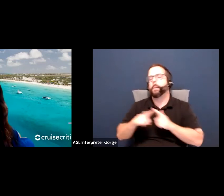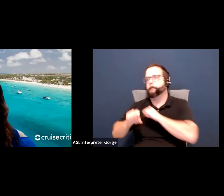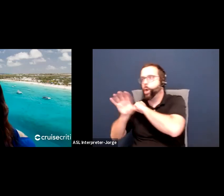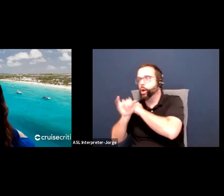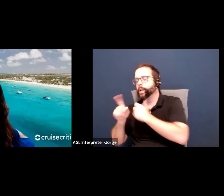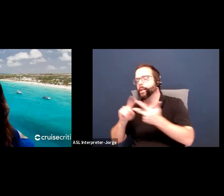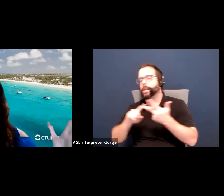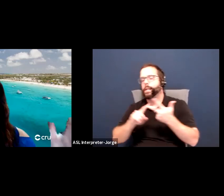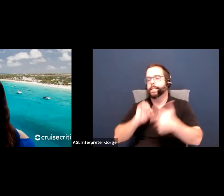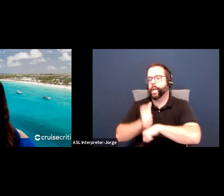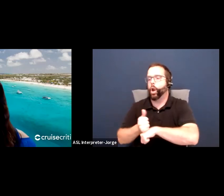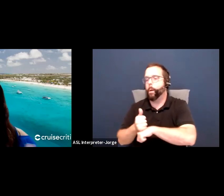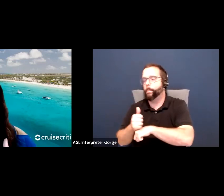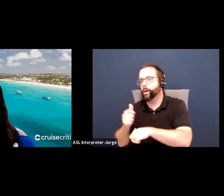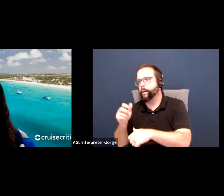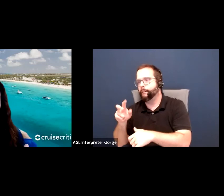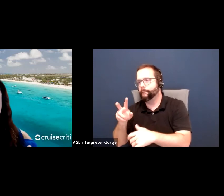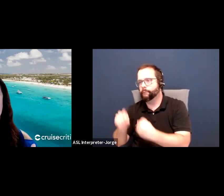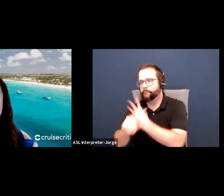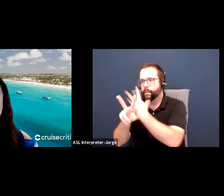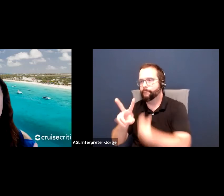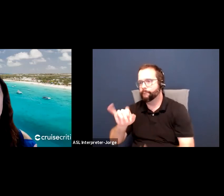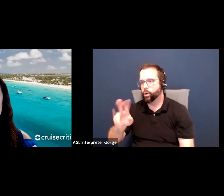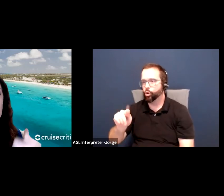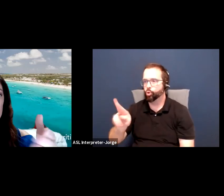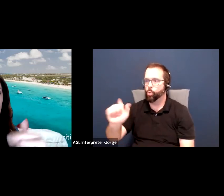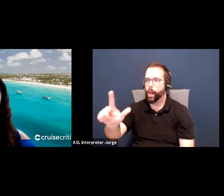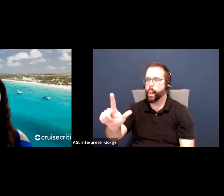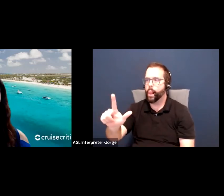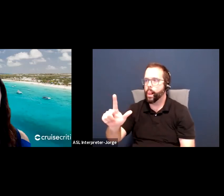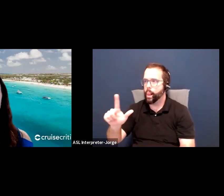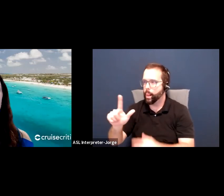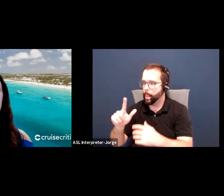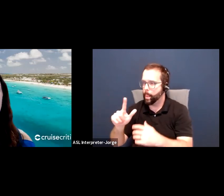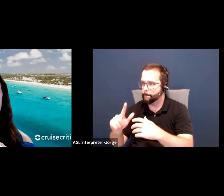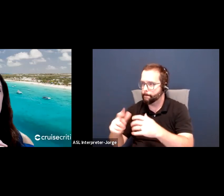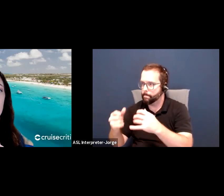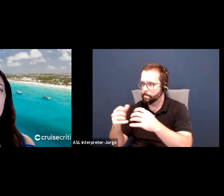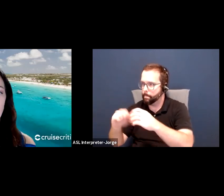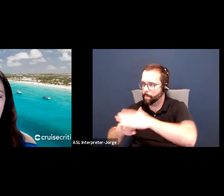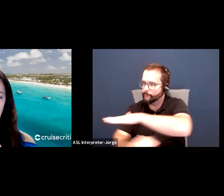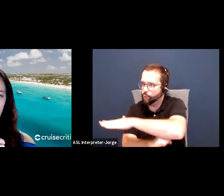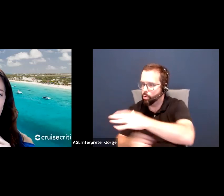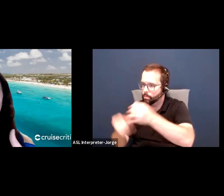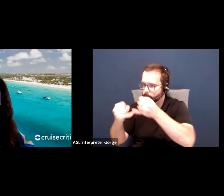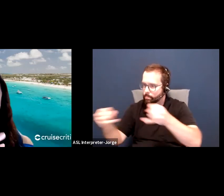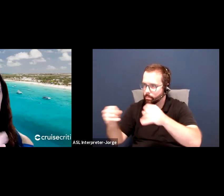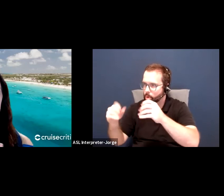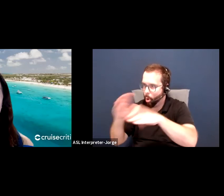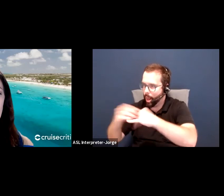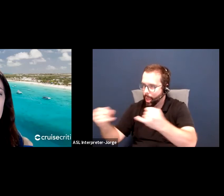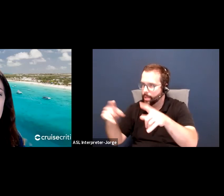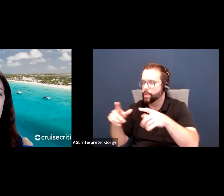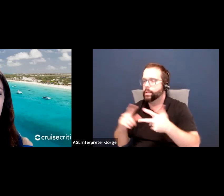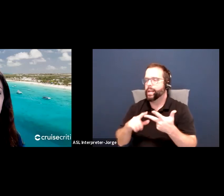that are going to break out how you're going to reach your goal. The measures, just like in an